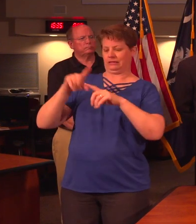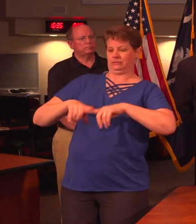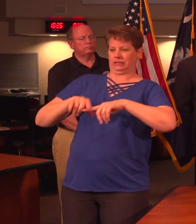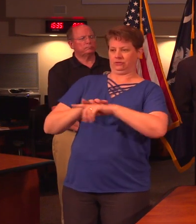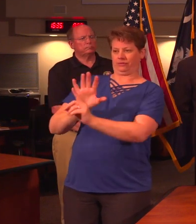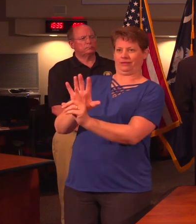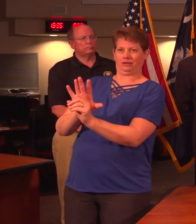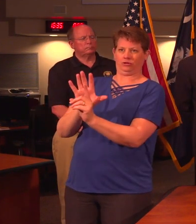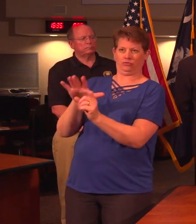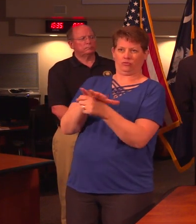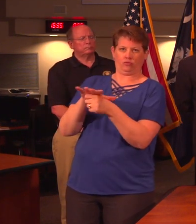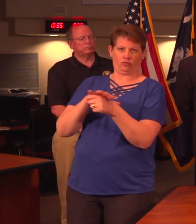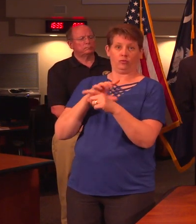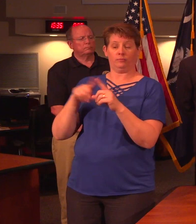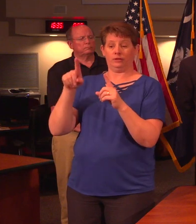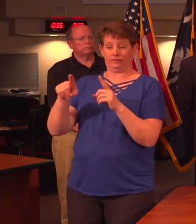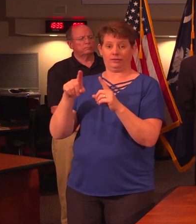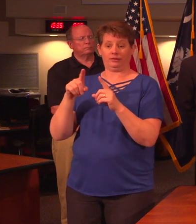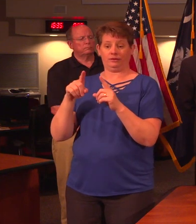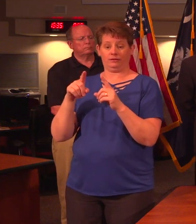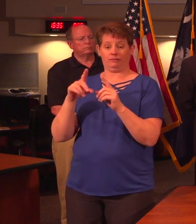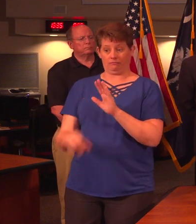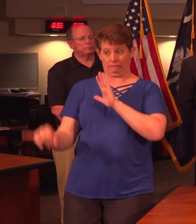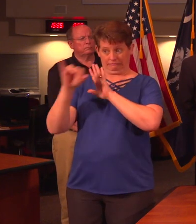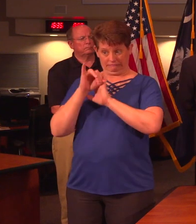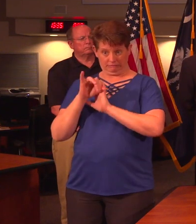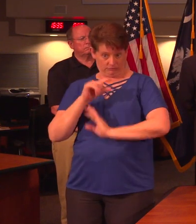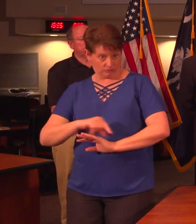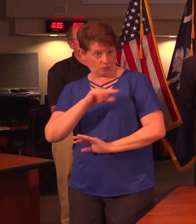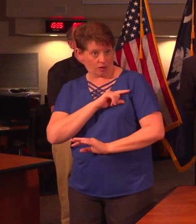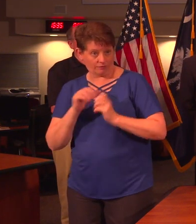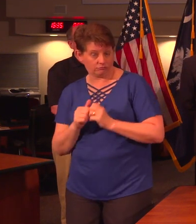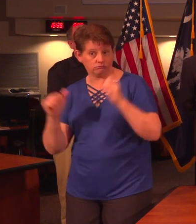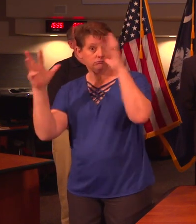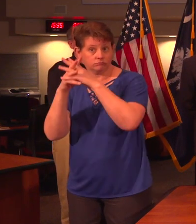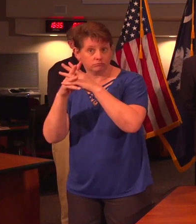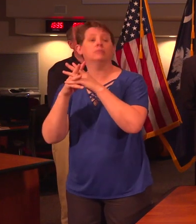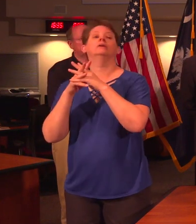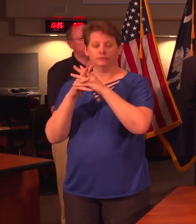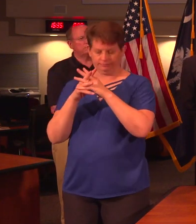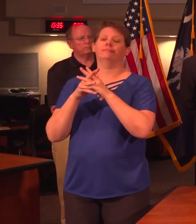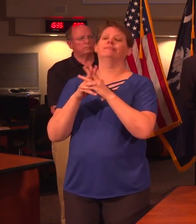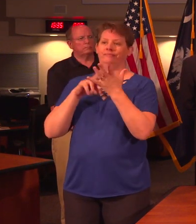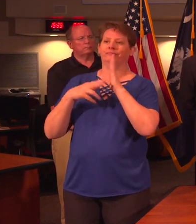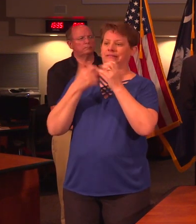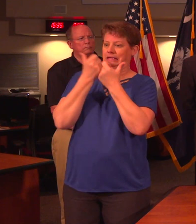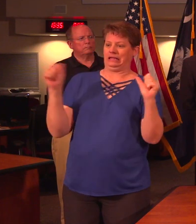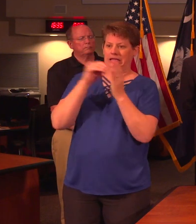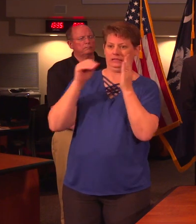census data. But once a site is up and a school is identified, then any student